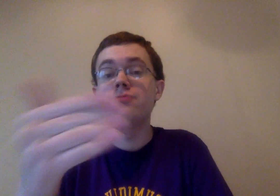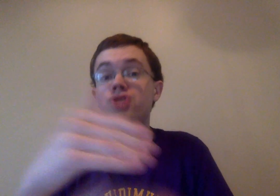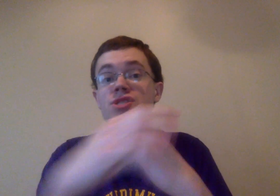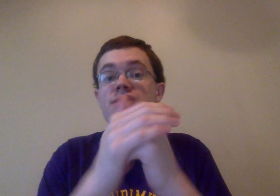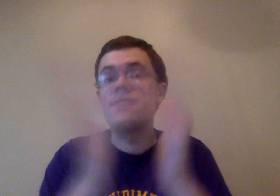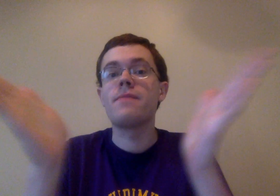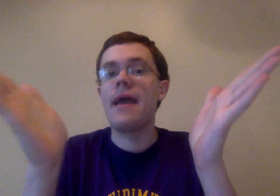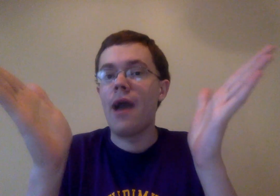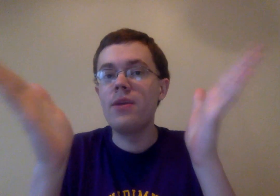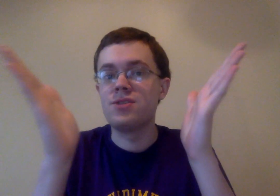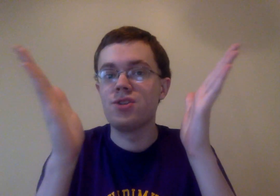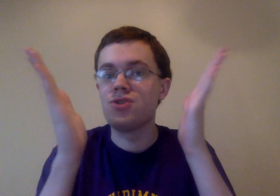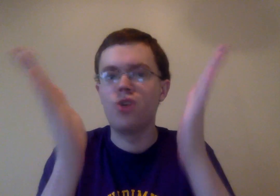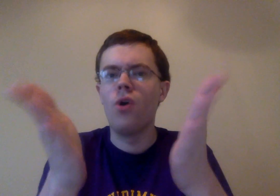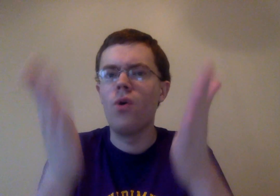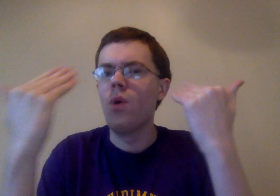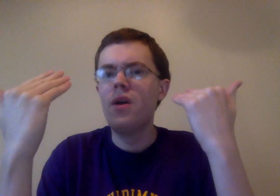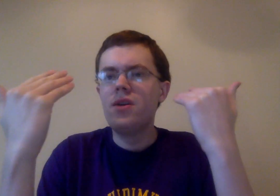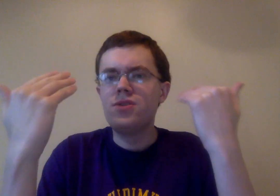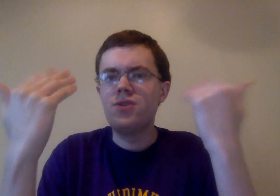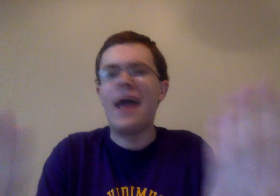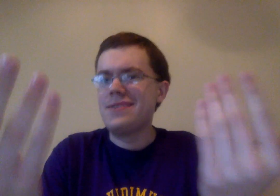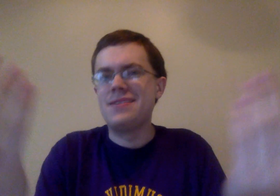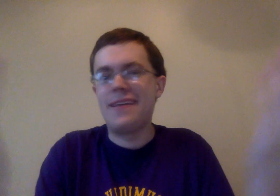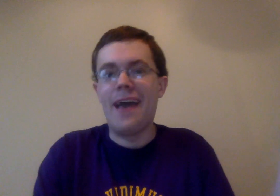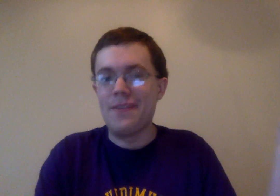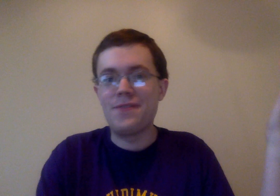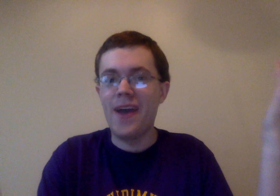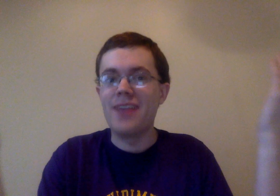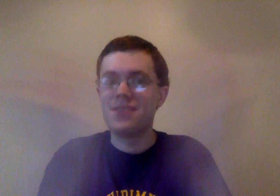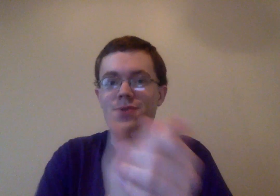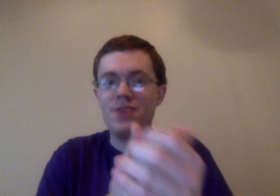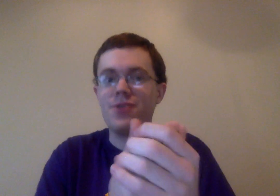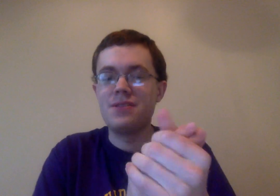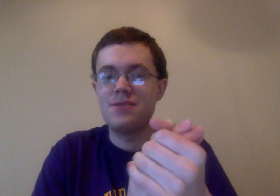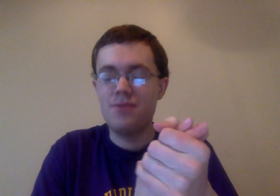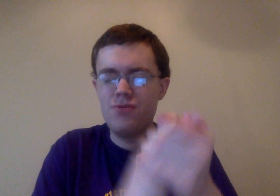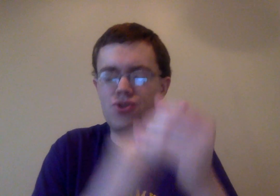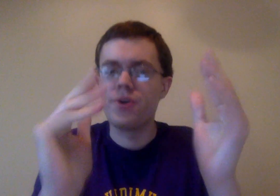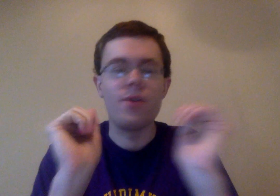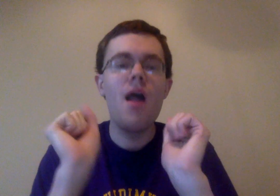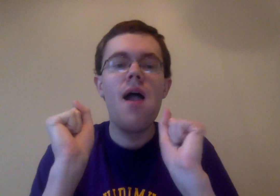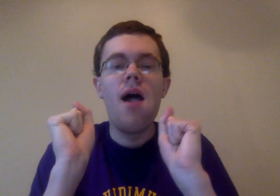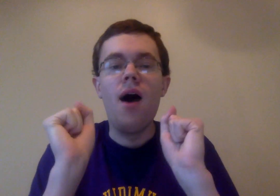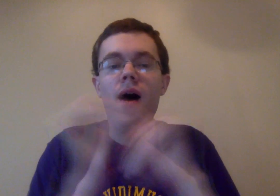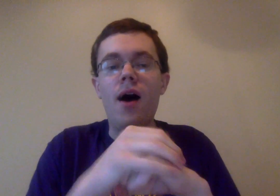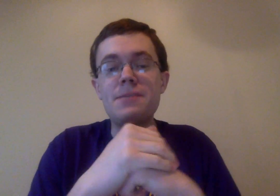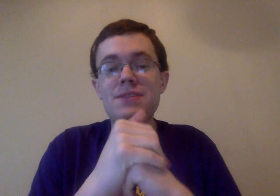just seeing them hang out is just so, so nice. It's like, yeah, these are friends, and this is what they do, and it's super good. Uh, I especially